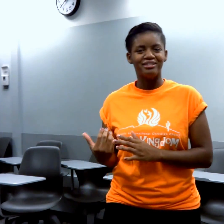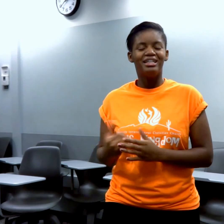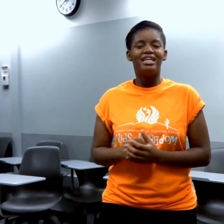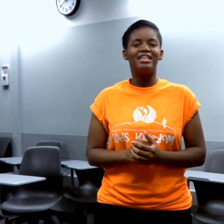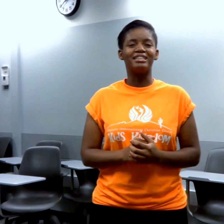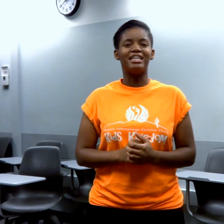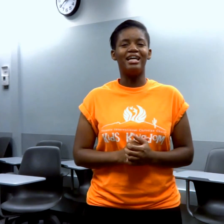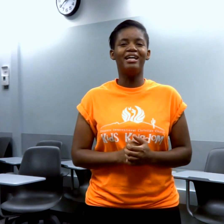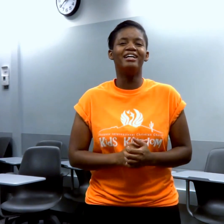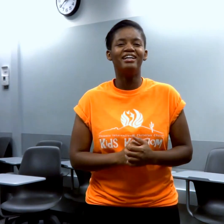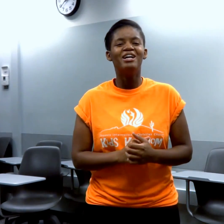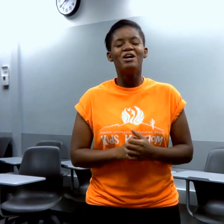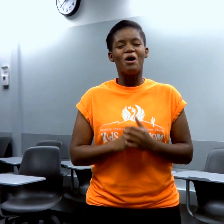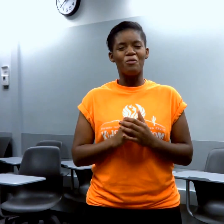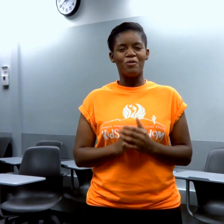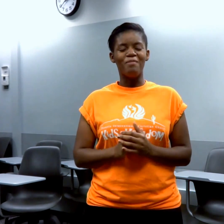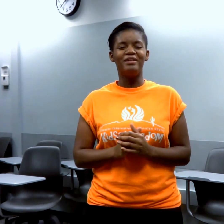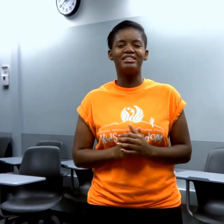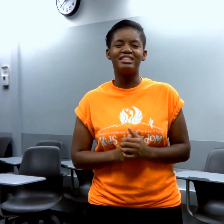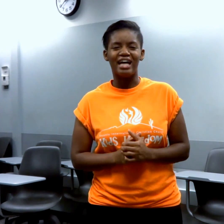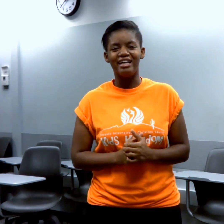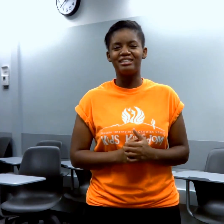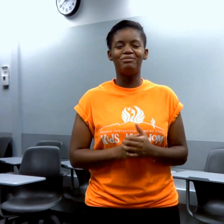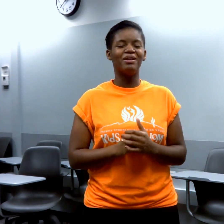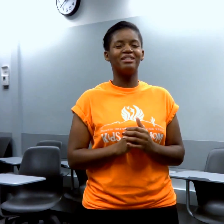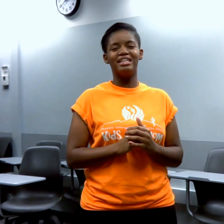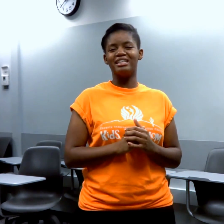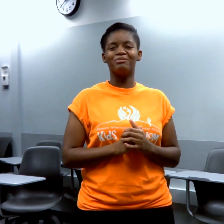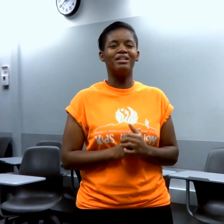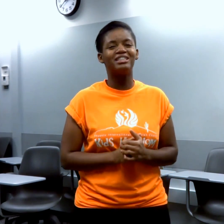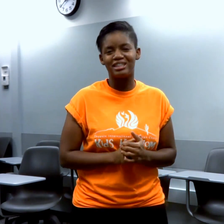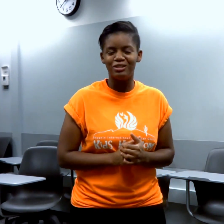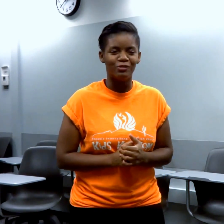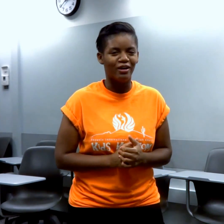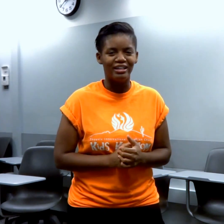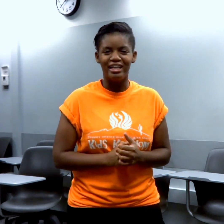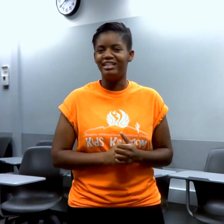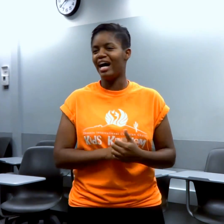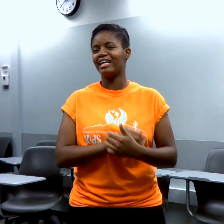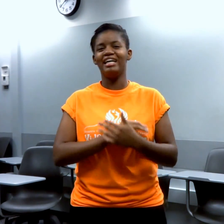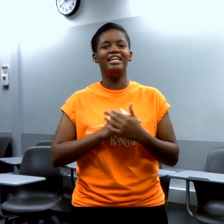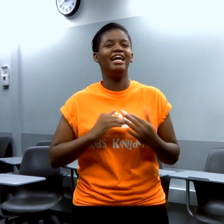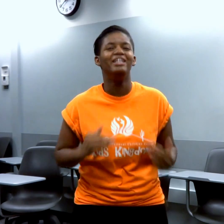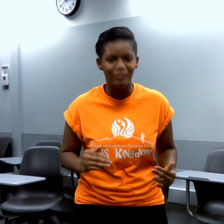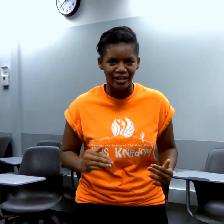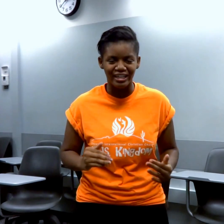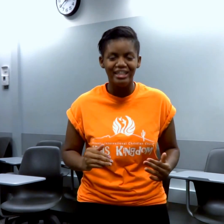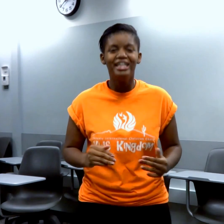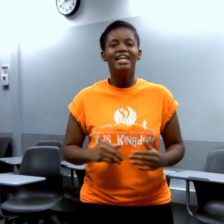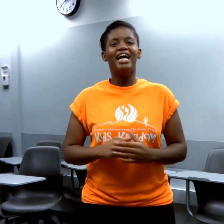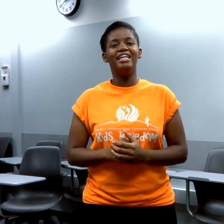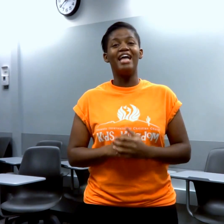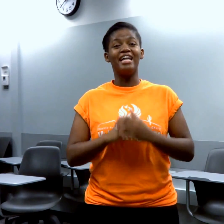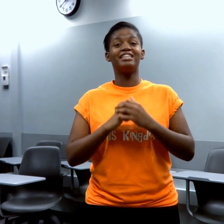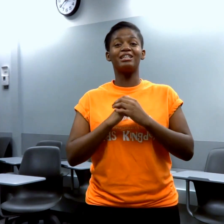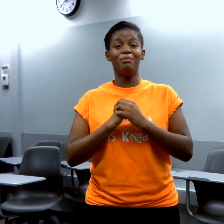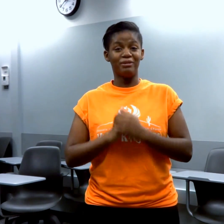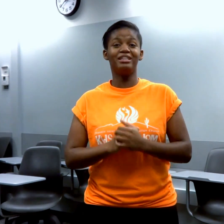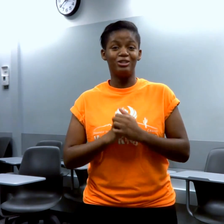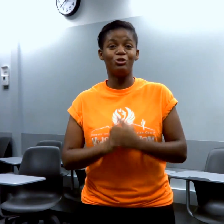that say a woman's desire is to be able to eat as much as she want and not gain any weight. And that is completely true